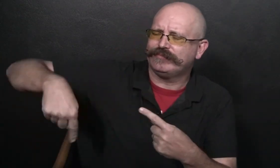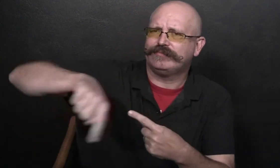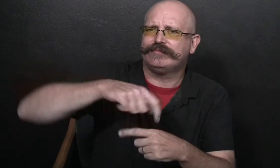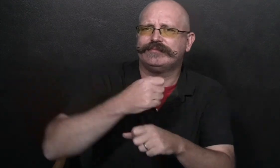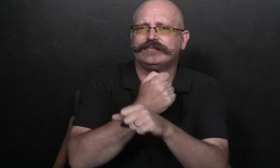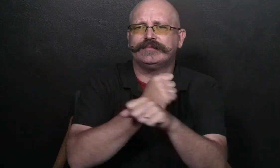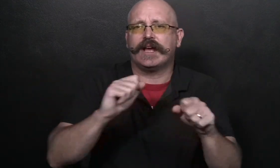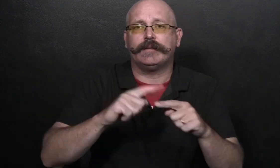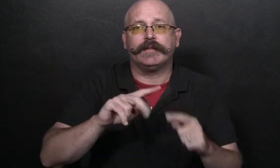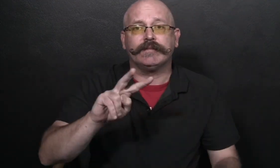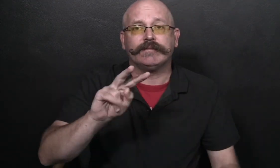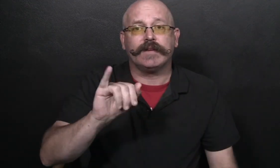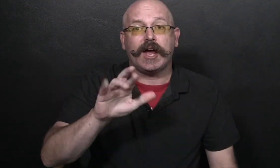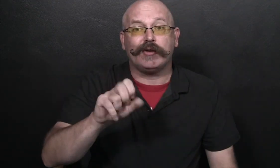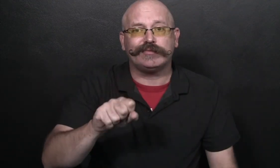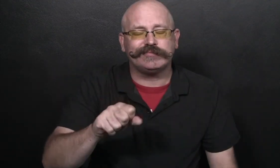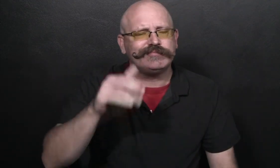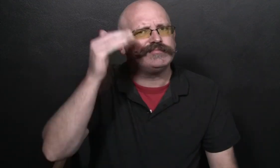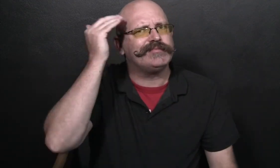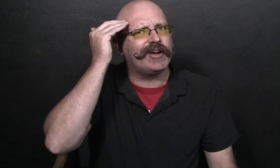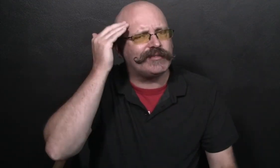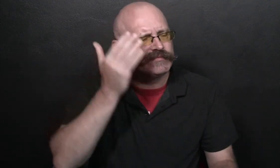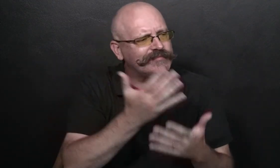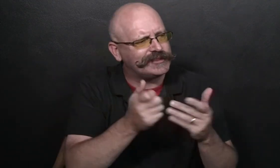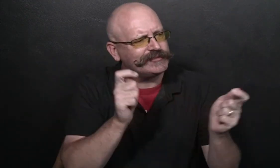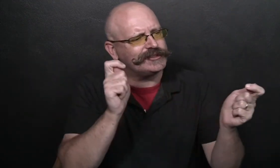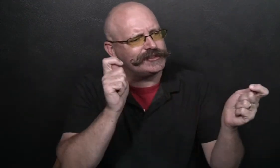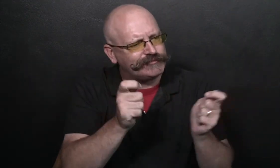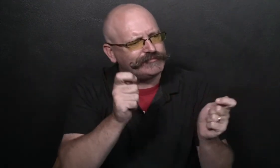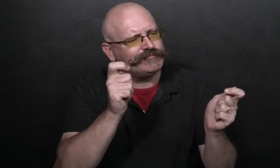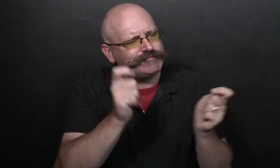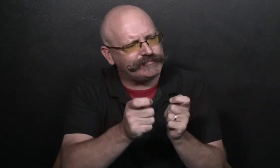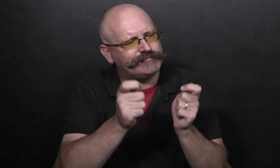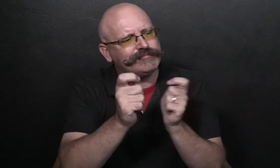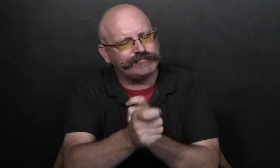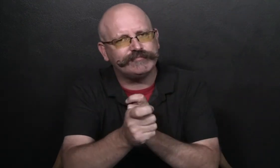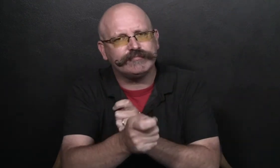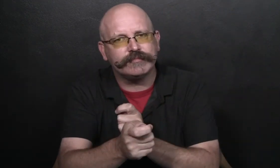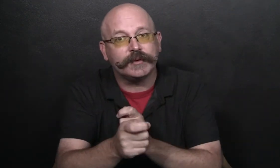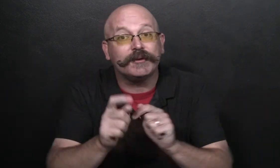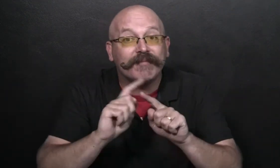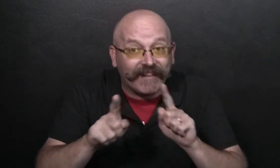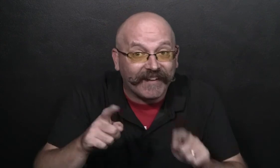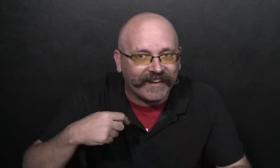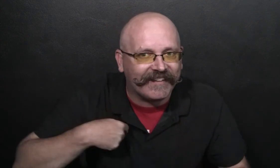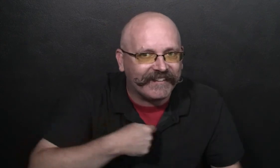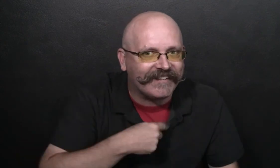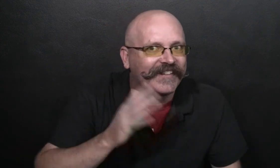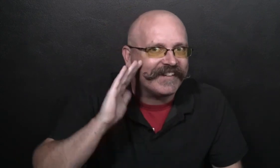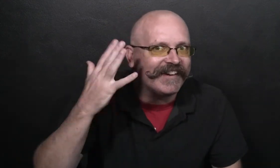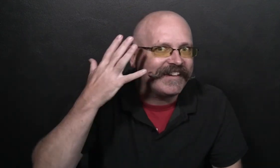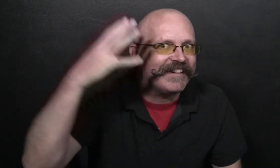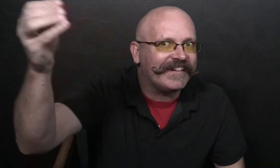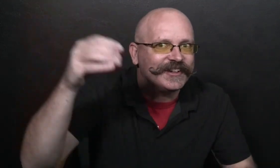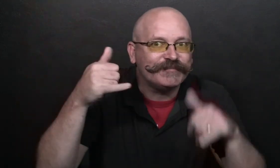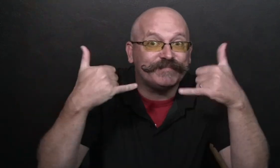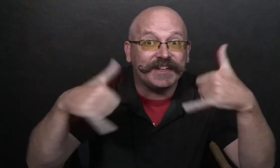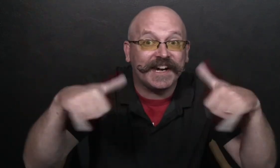the rules to keep everyone safe from the virus There would be many changes But